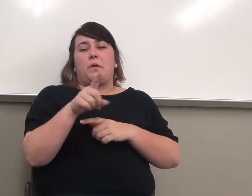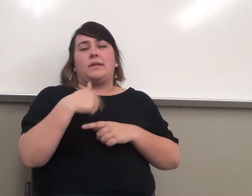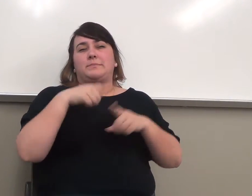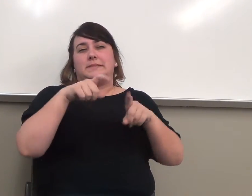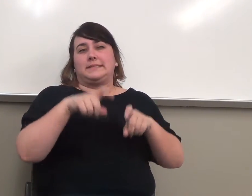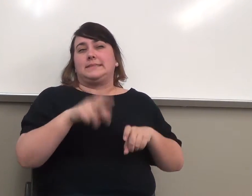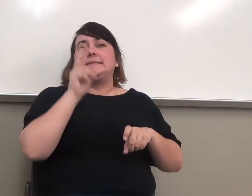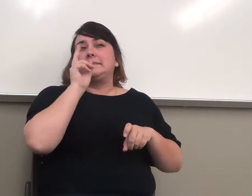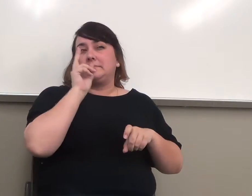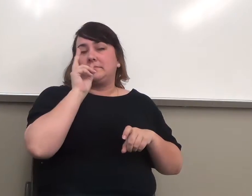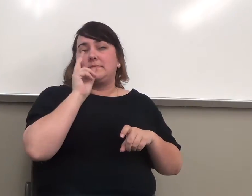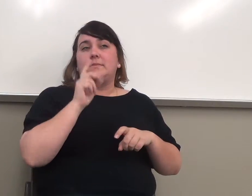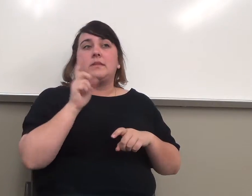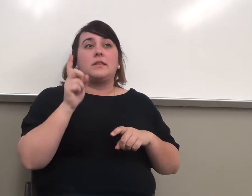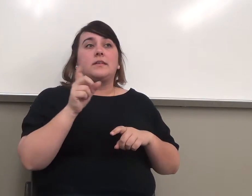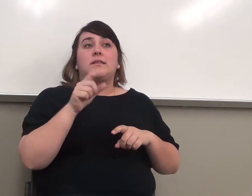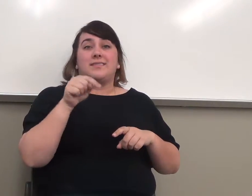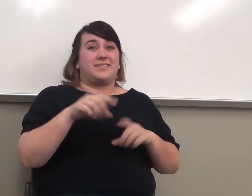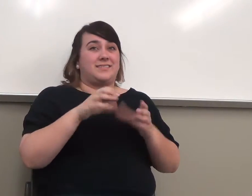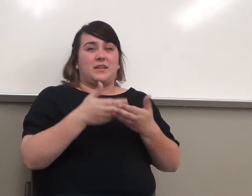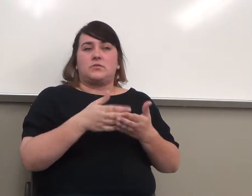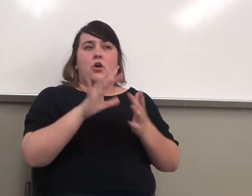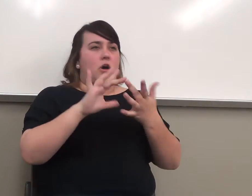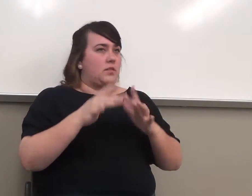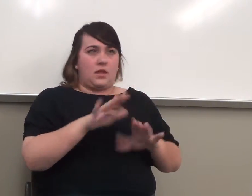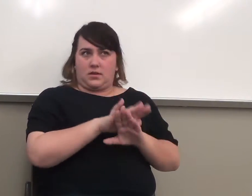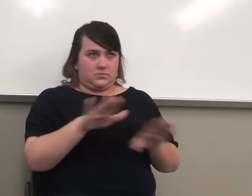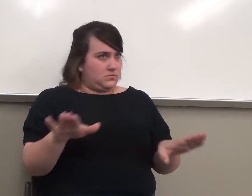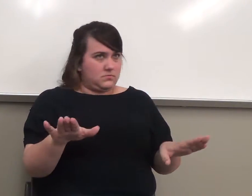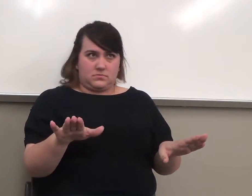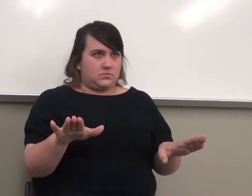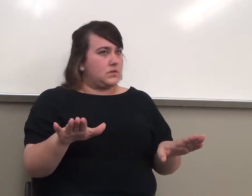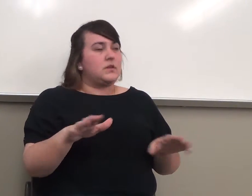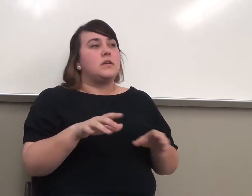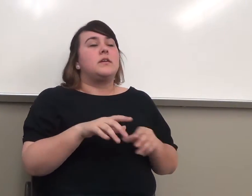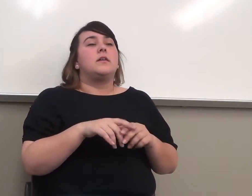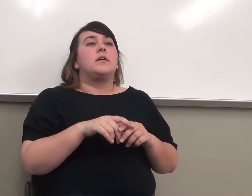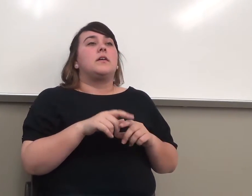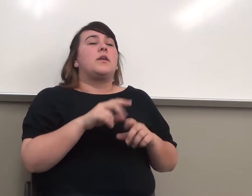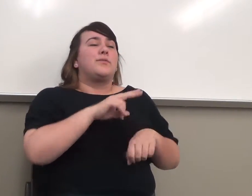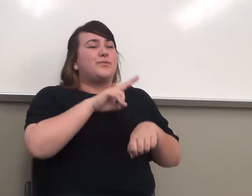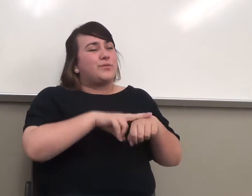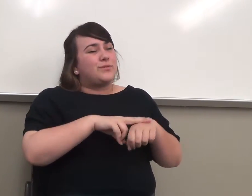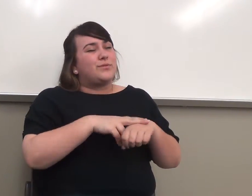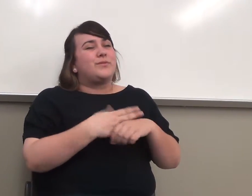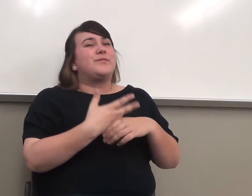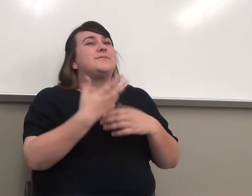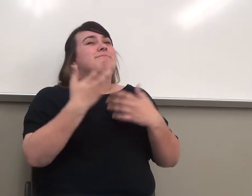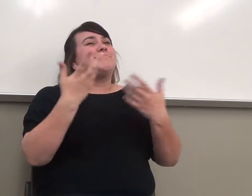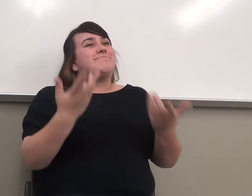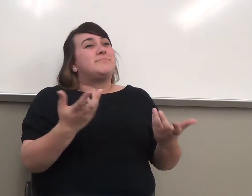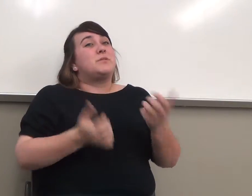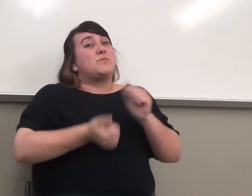This is not an online class. And, of course, I'm not going to do stuff online.